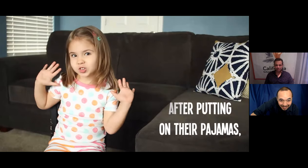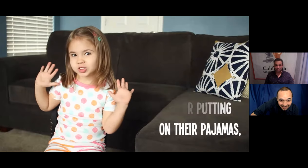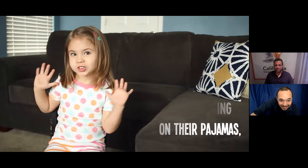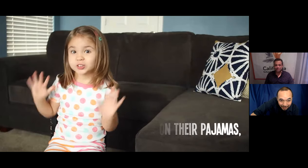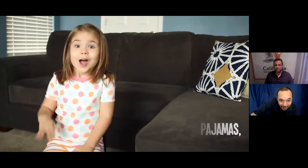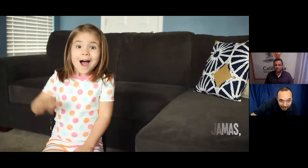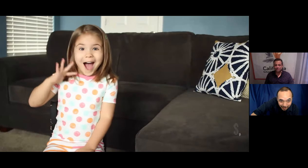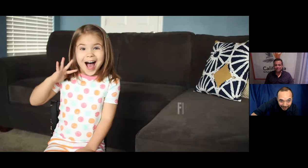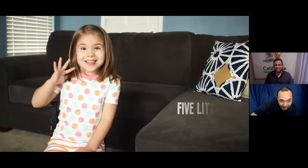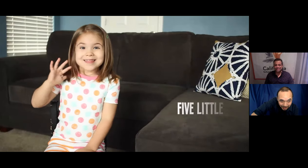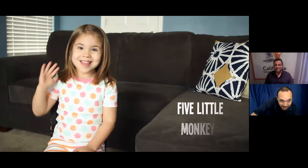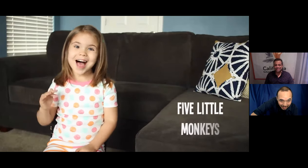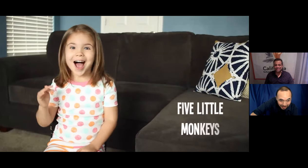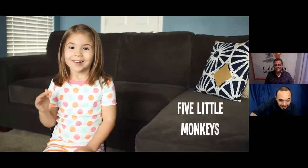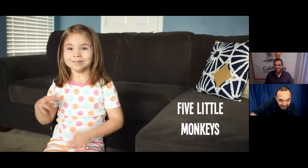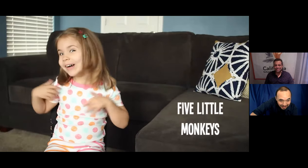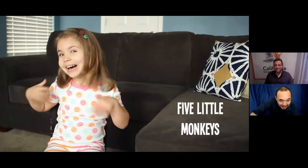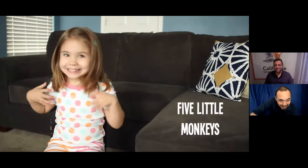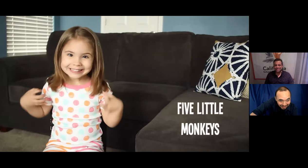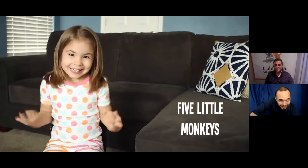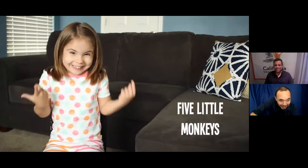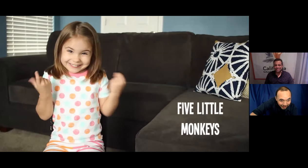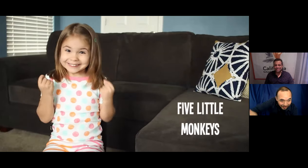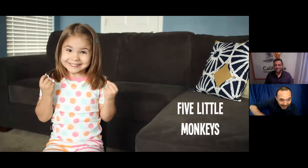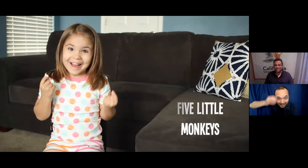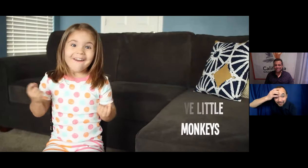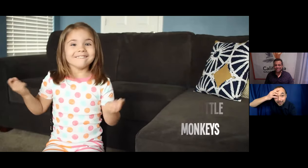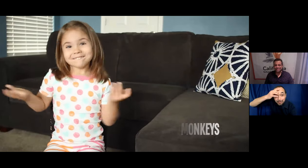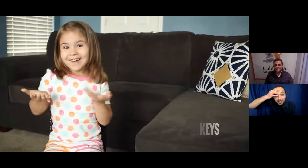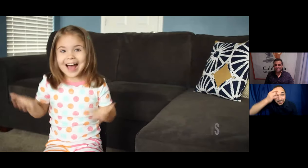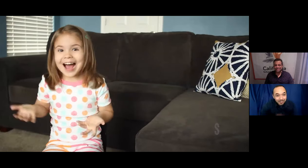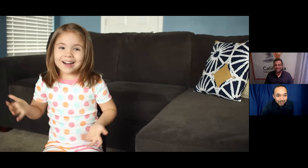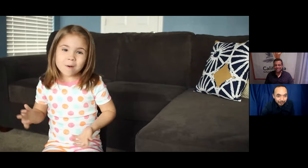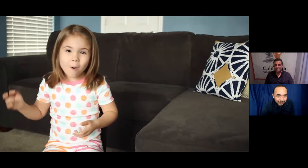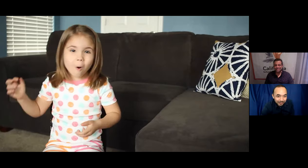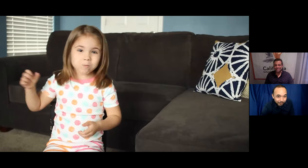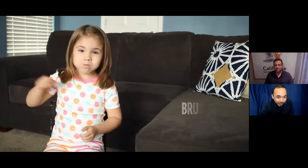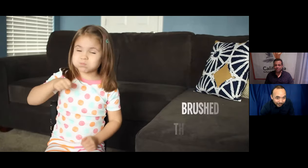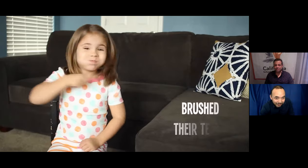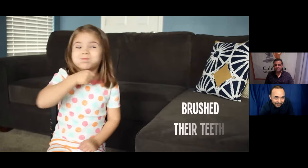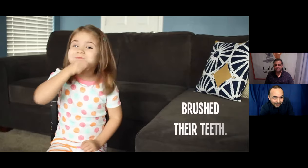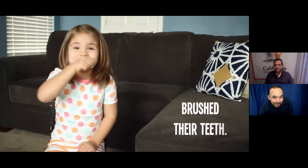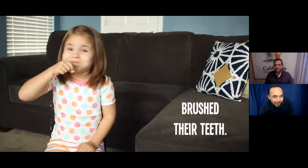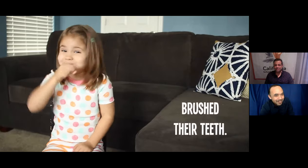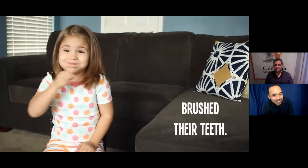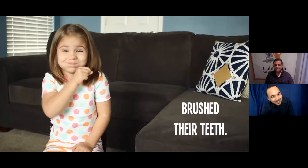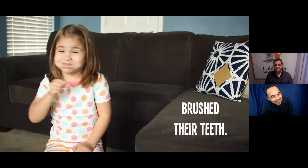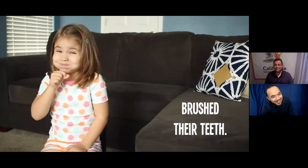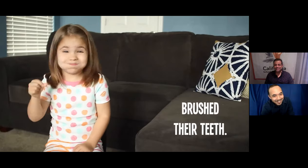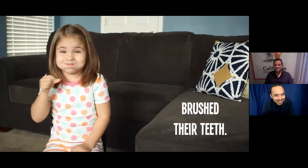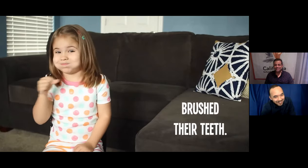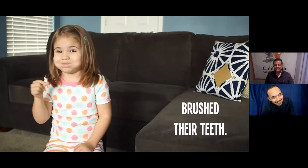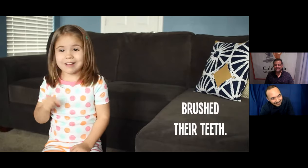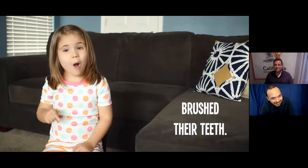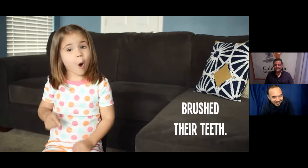And after they put on their pajamas, the five little monkeys brushed their